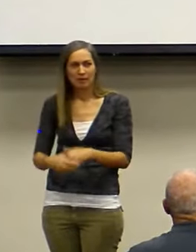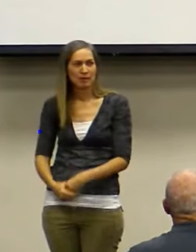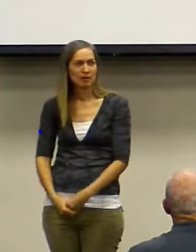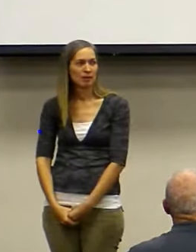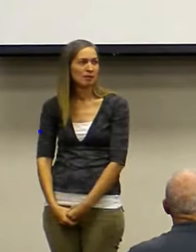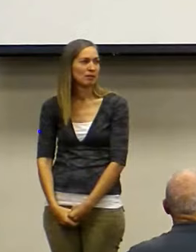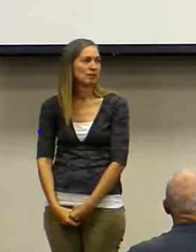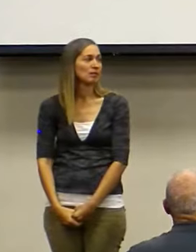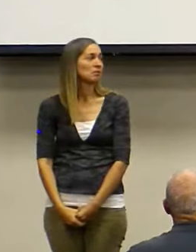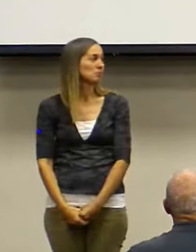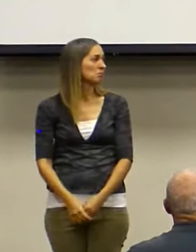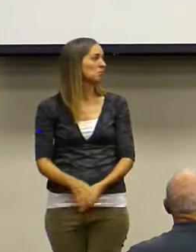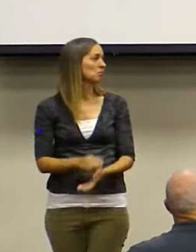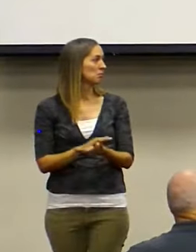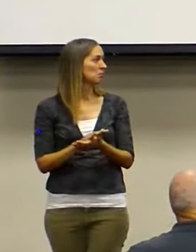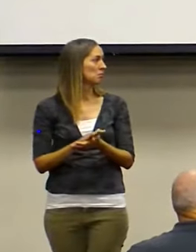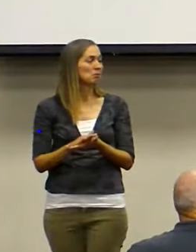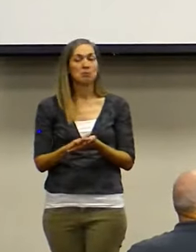Nice.